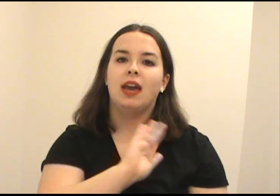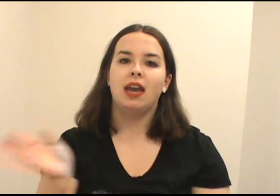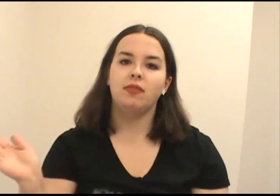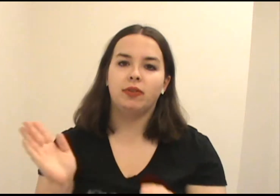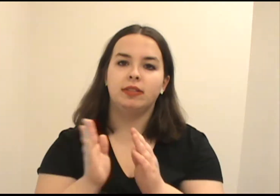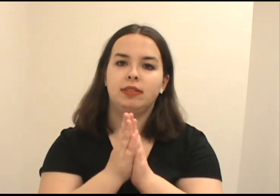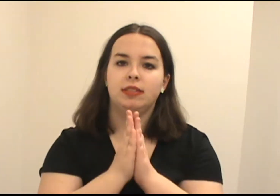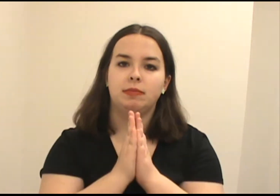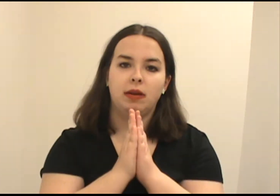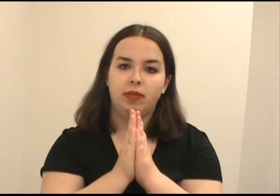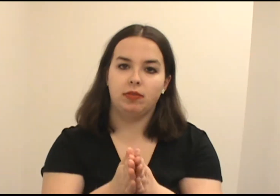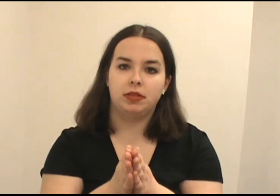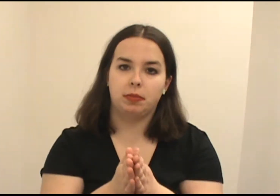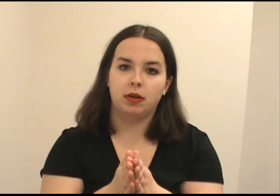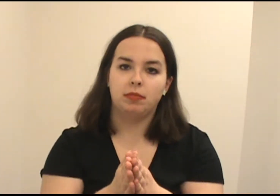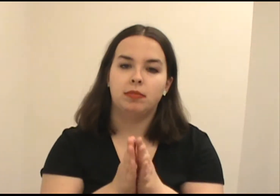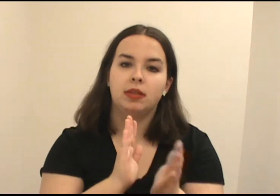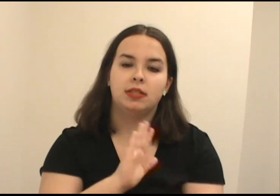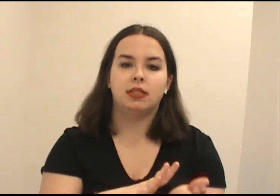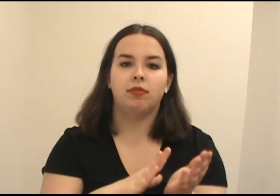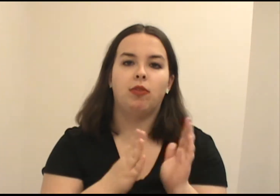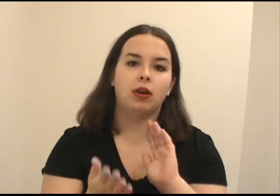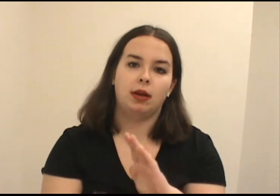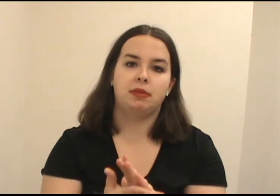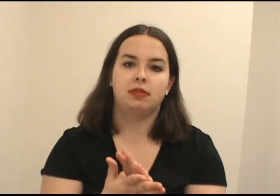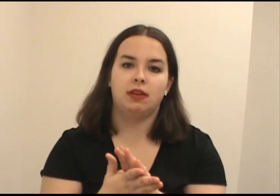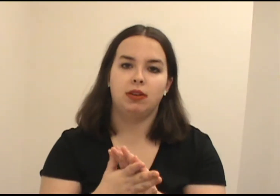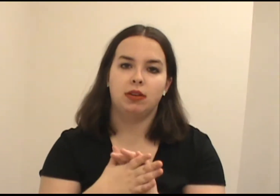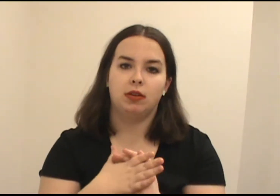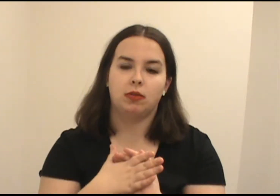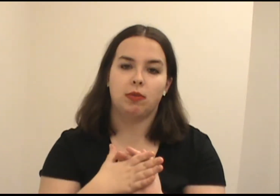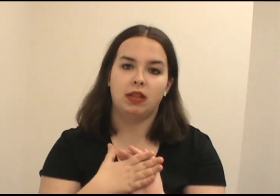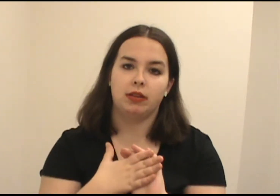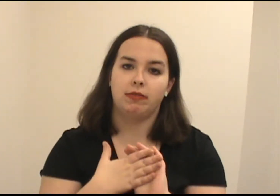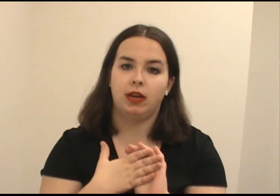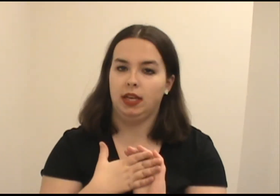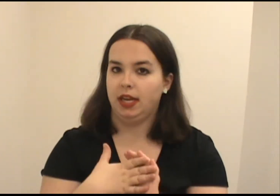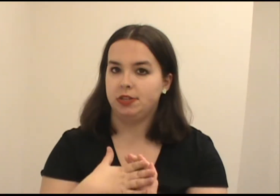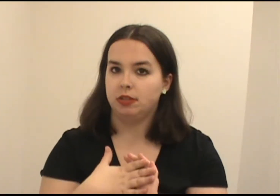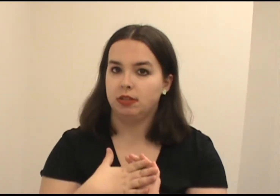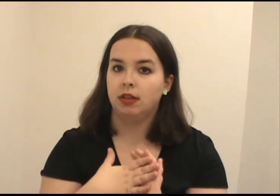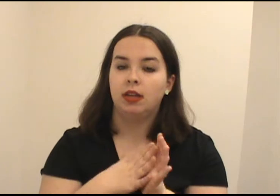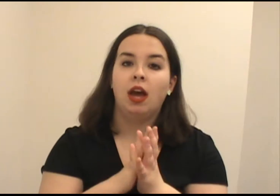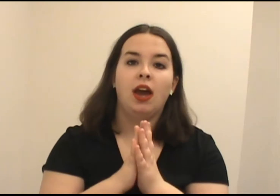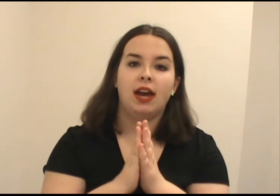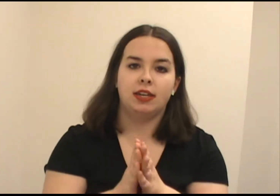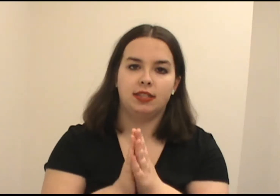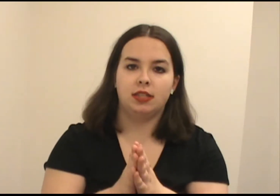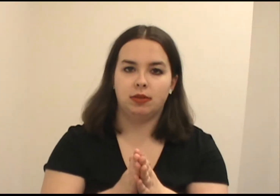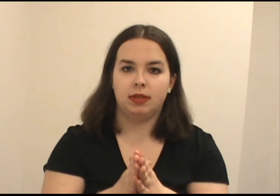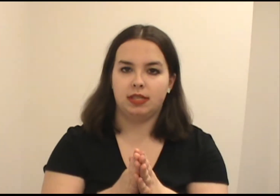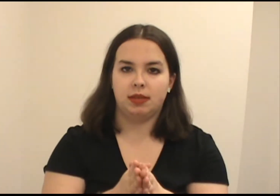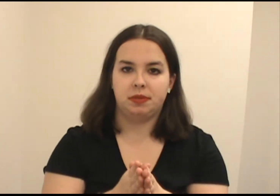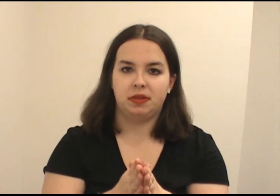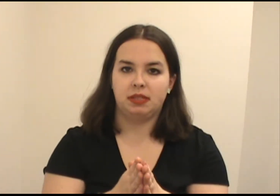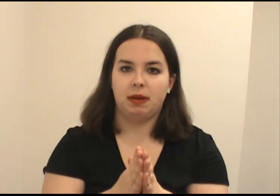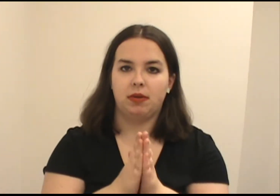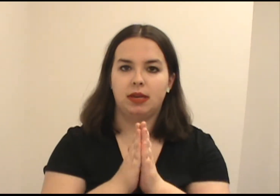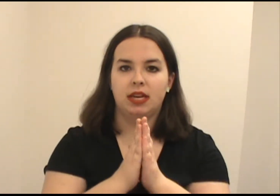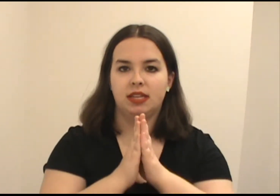Hey everyone, so this is my review of ZipGrill, Season 4, Episode 7, called Rather the Fallen Angel. And essentially what this episode is about is